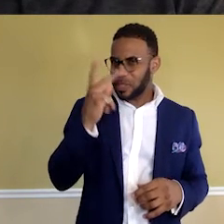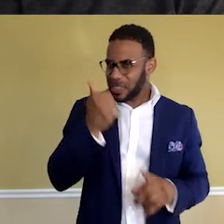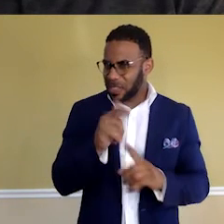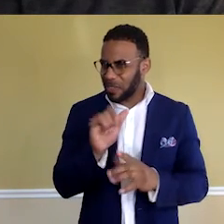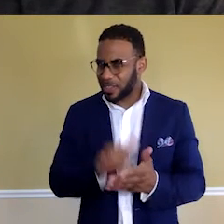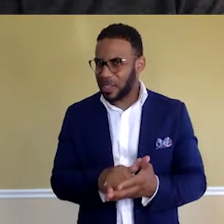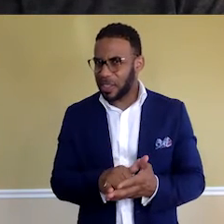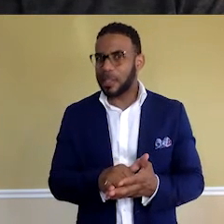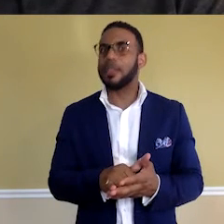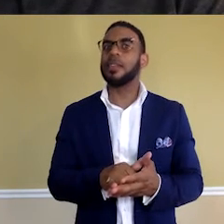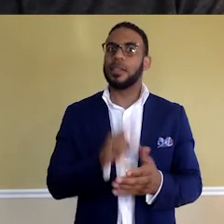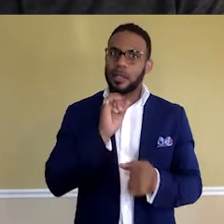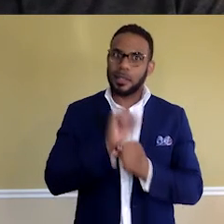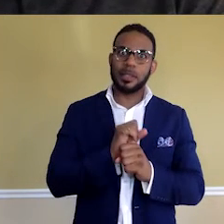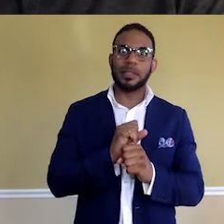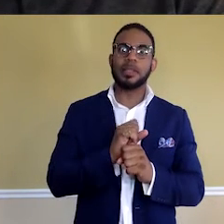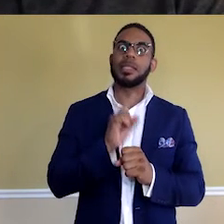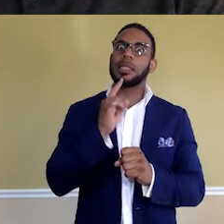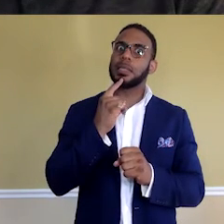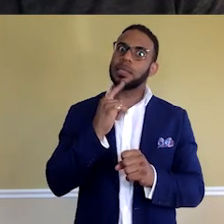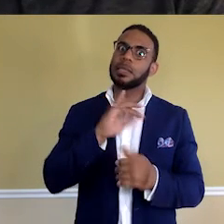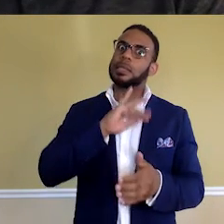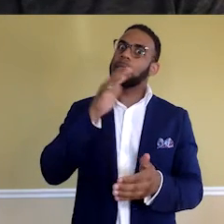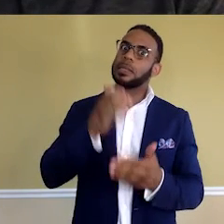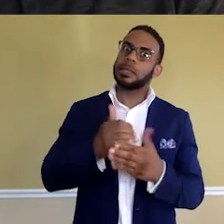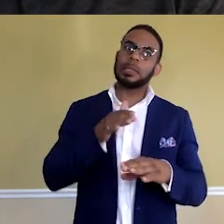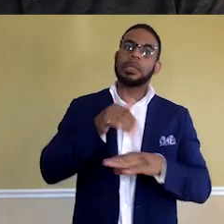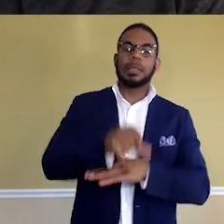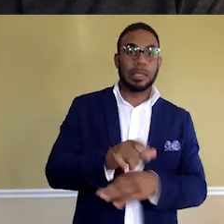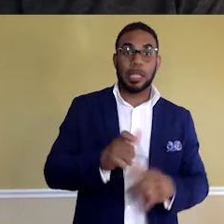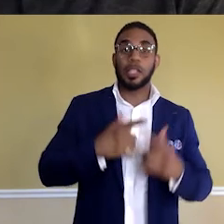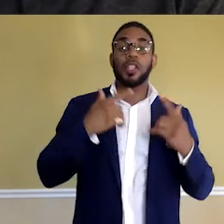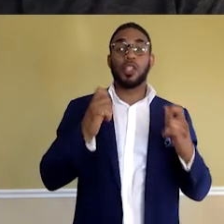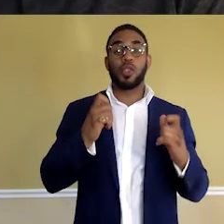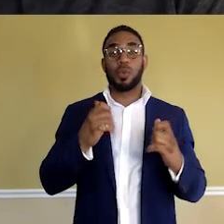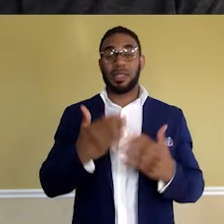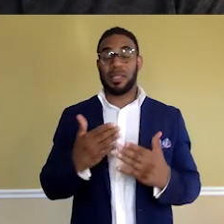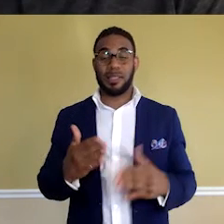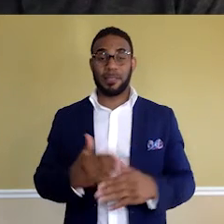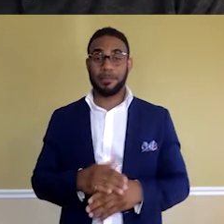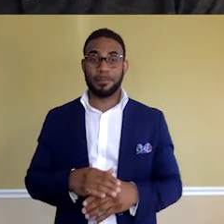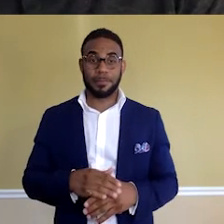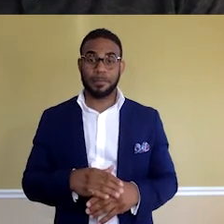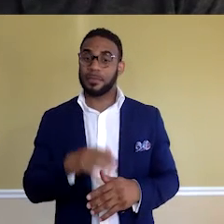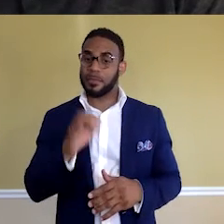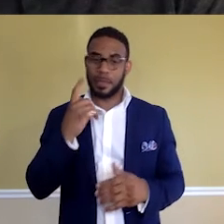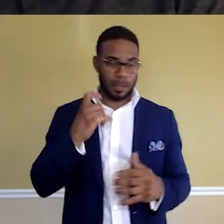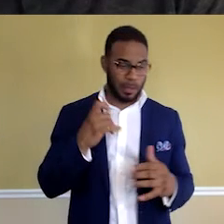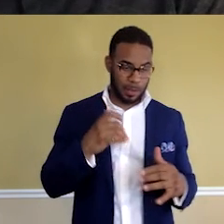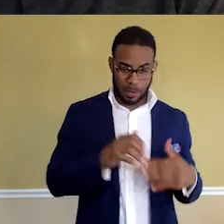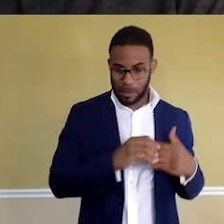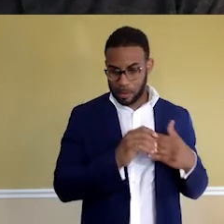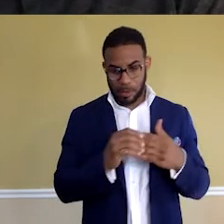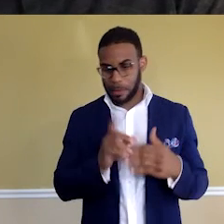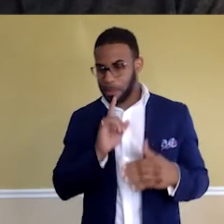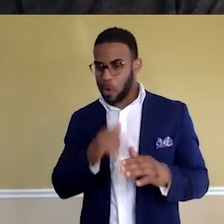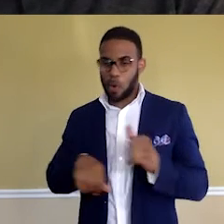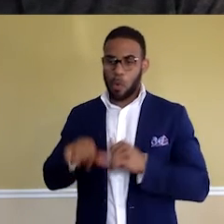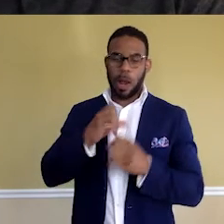that, it is a monumental task to get over that hump. Like that's a huge hurdle. And that just took being around a lot of encouraging people,